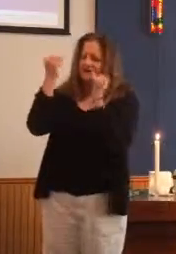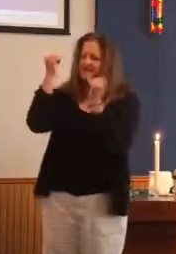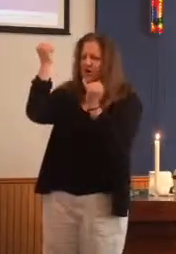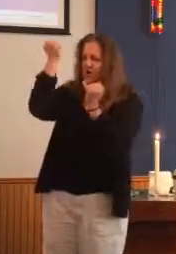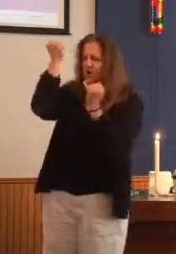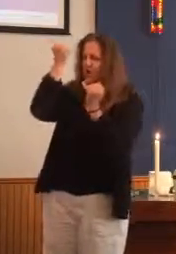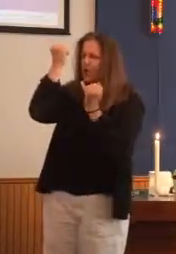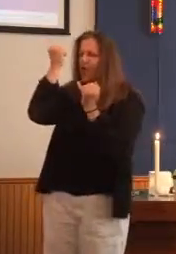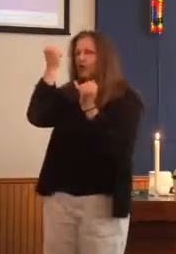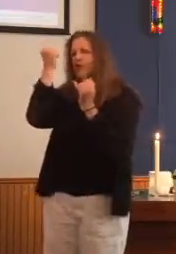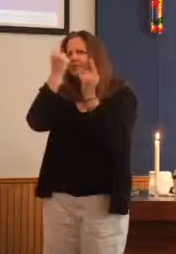mull over.